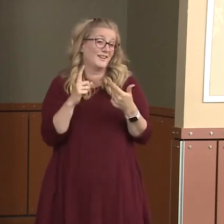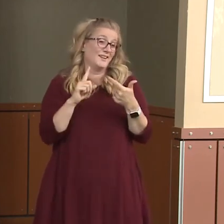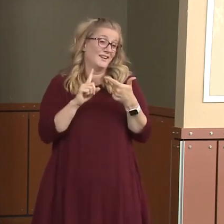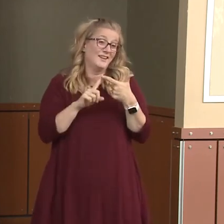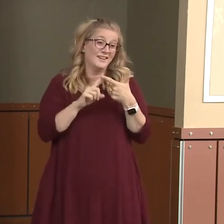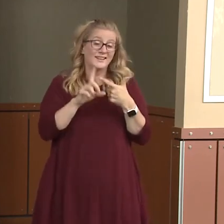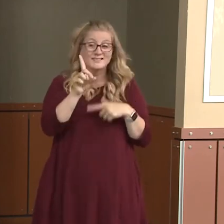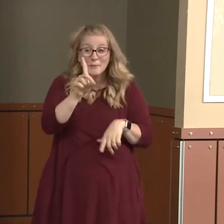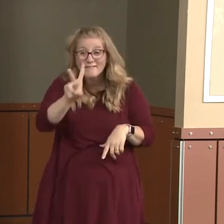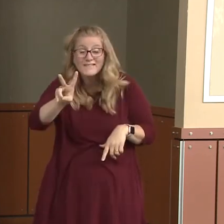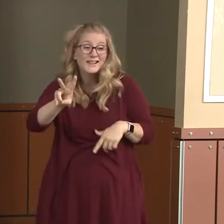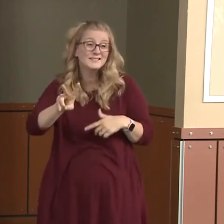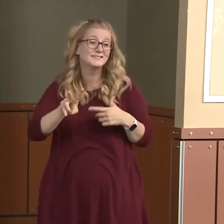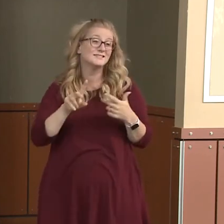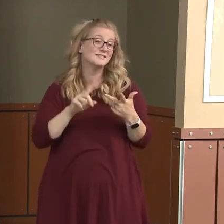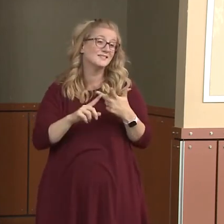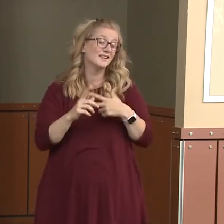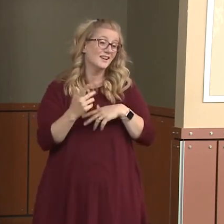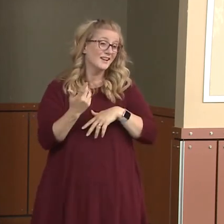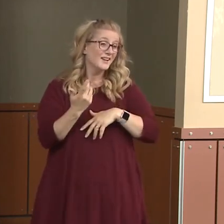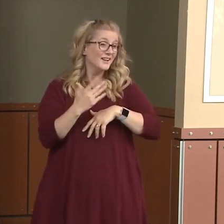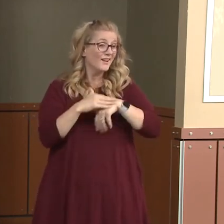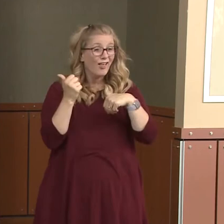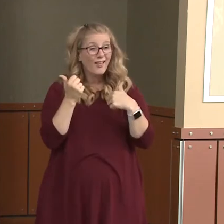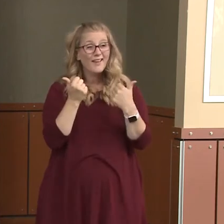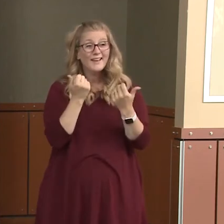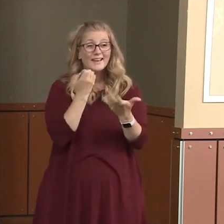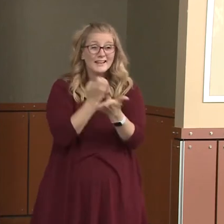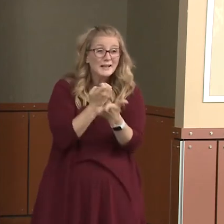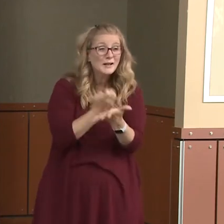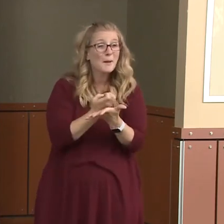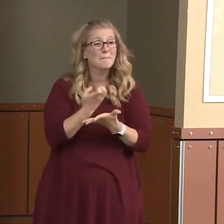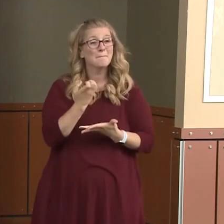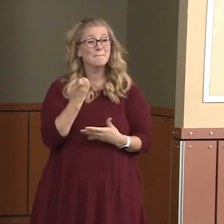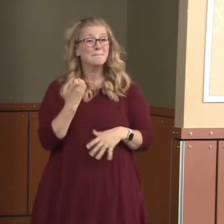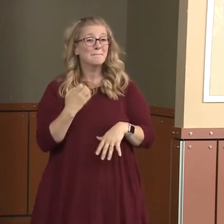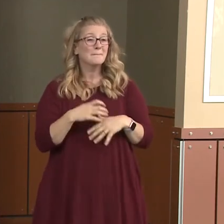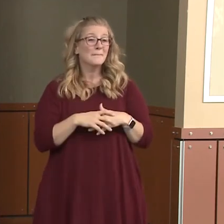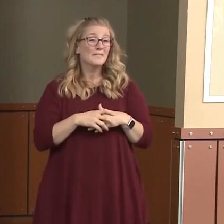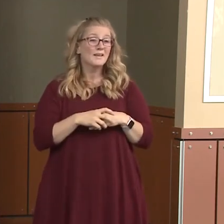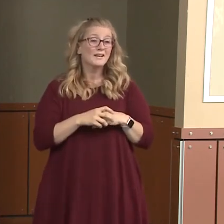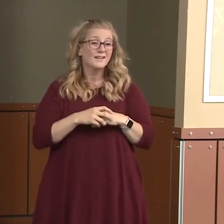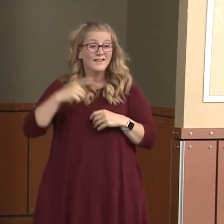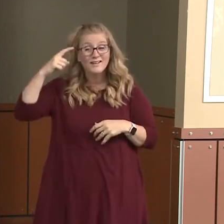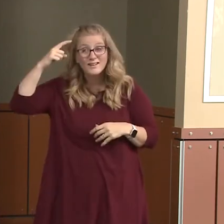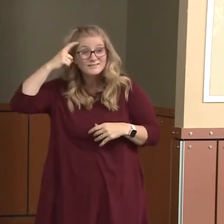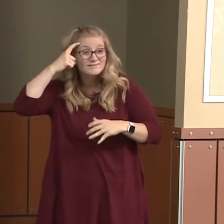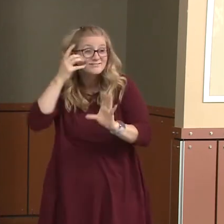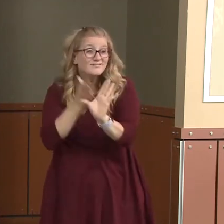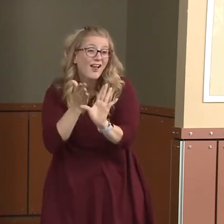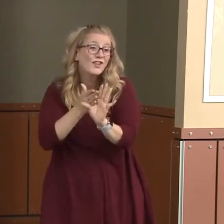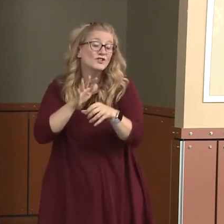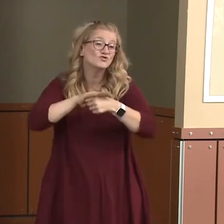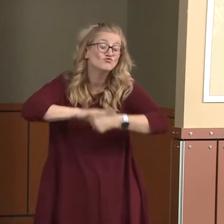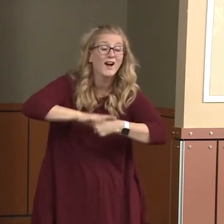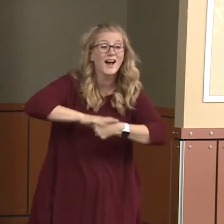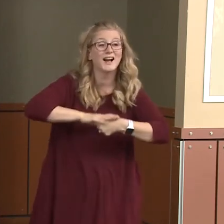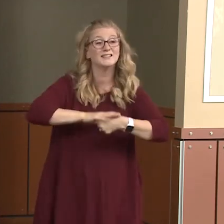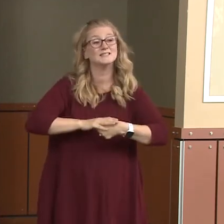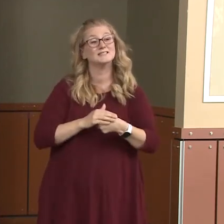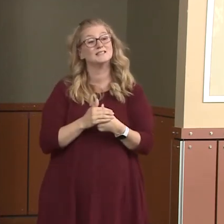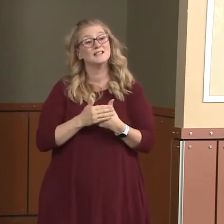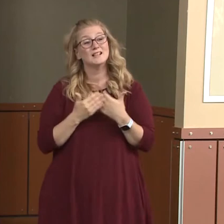economic and psychological stress that people are feeling. And we do want you also to know that there are